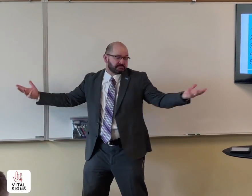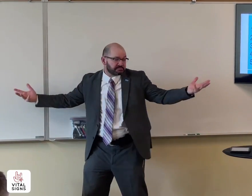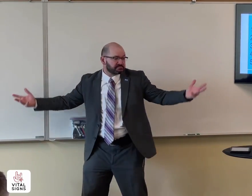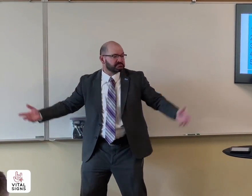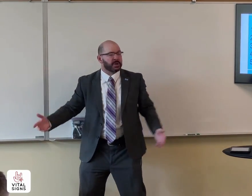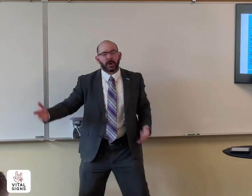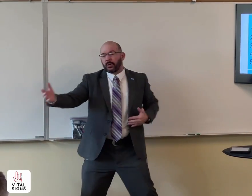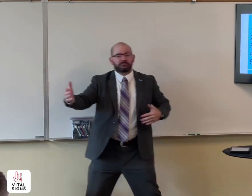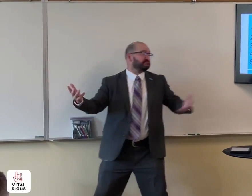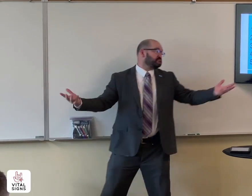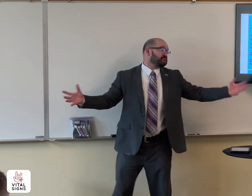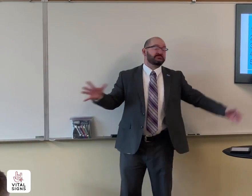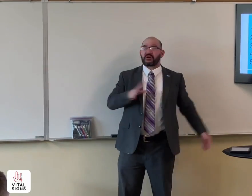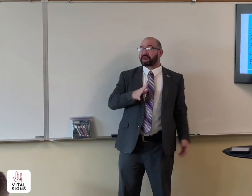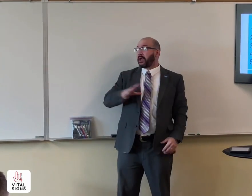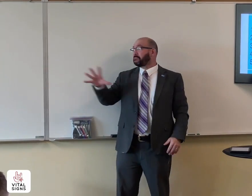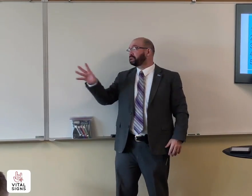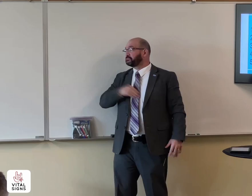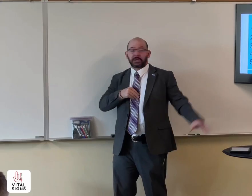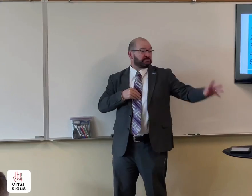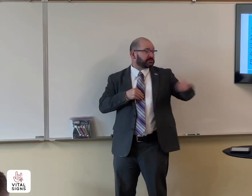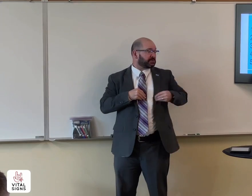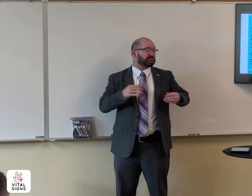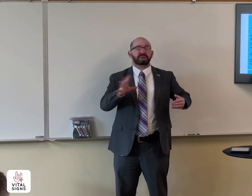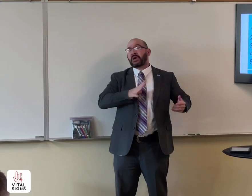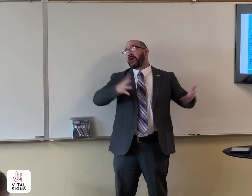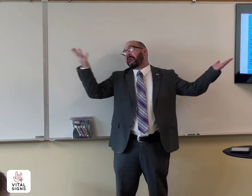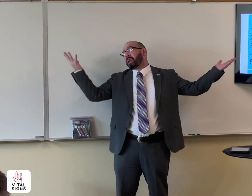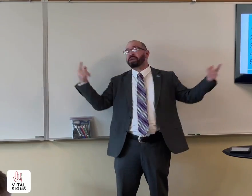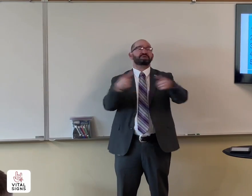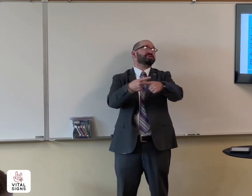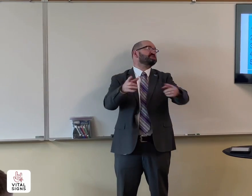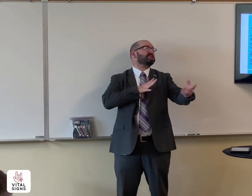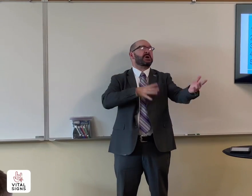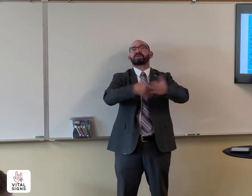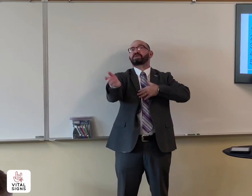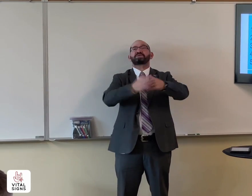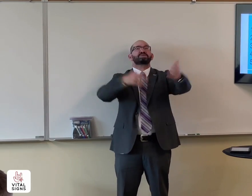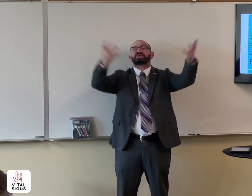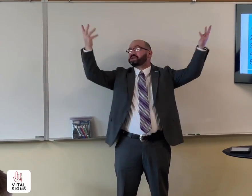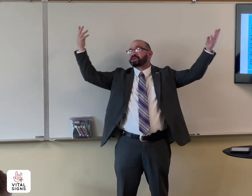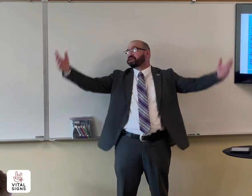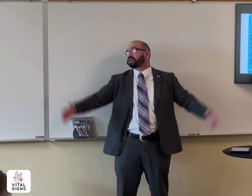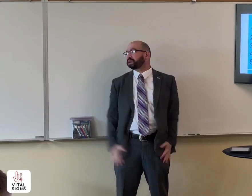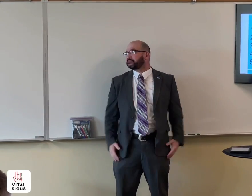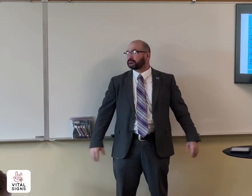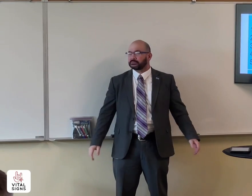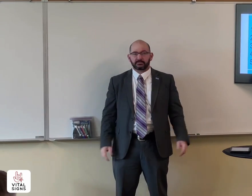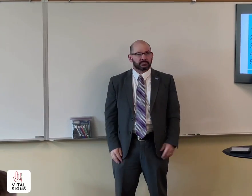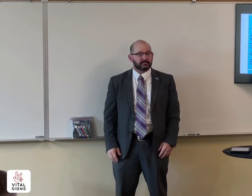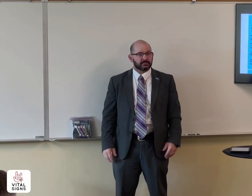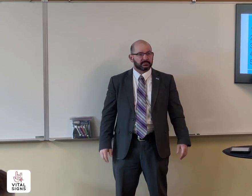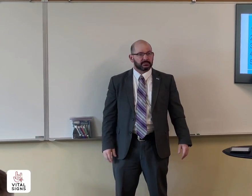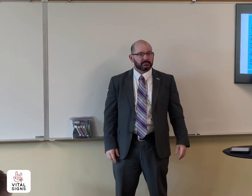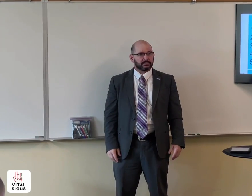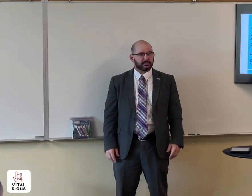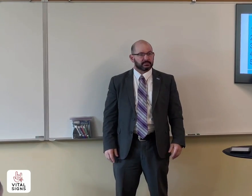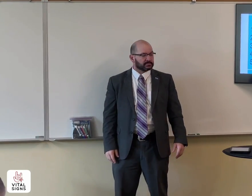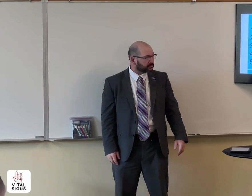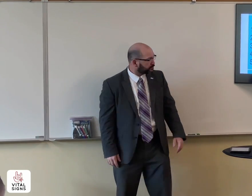some people, some people say the world is flat. And, yeah, if the world, if there's no truth, maybe it, that's true